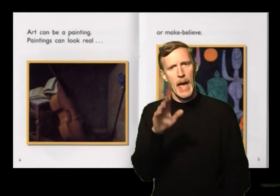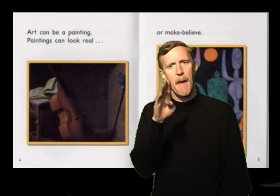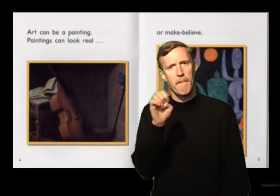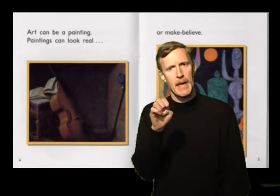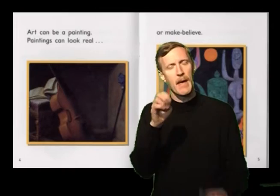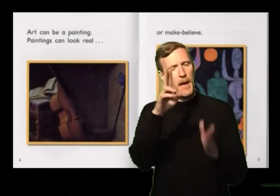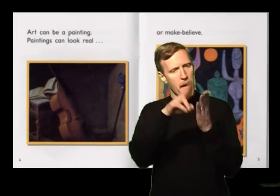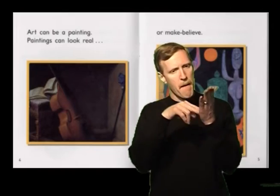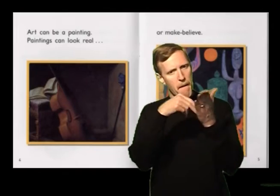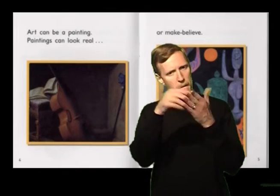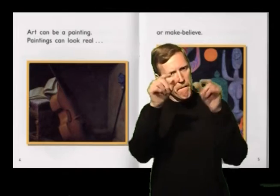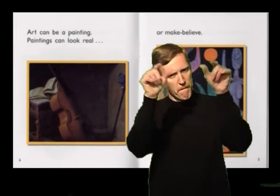Art can be a painting.